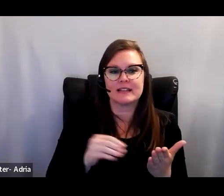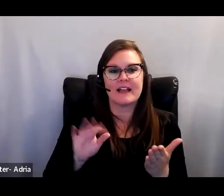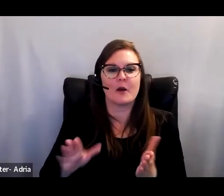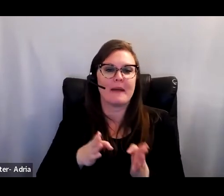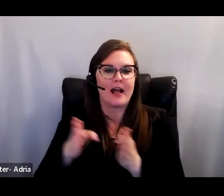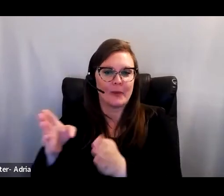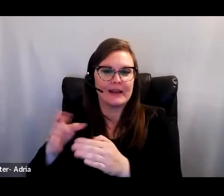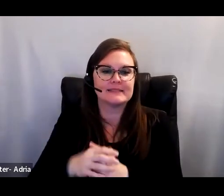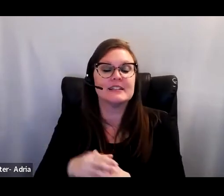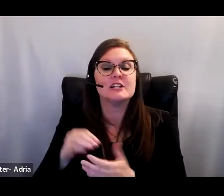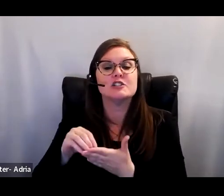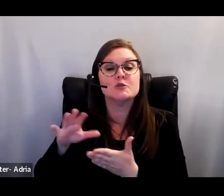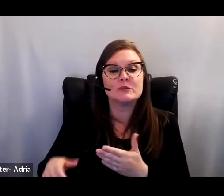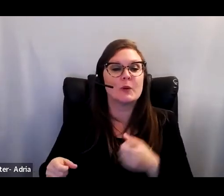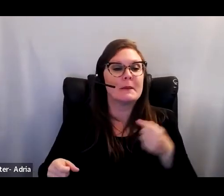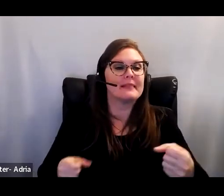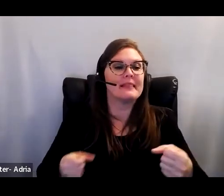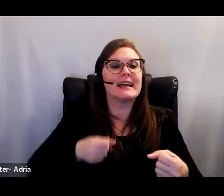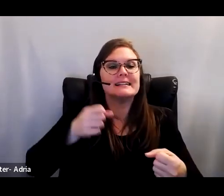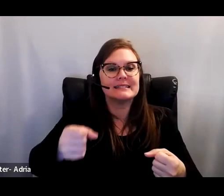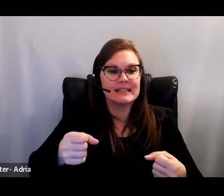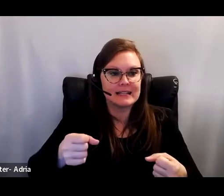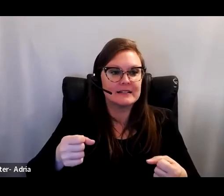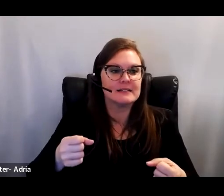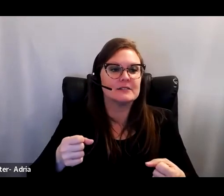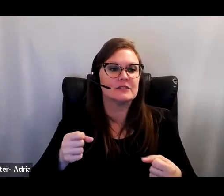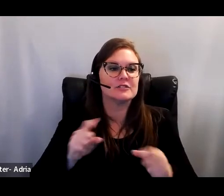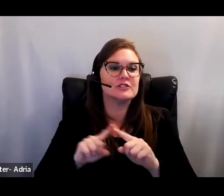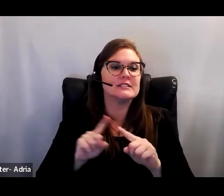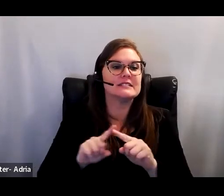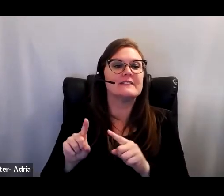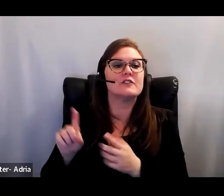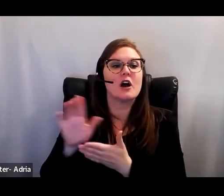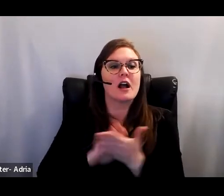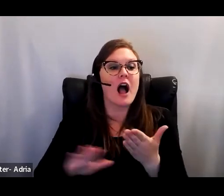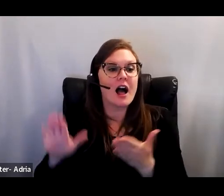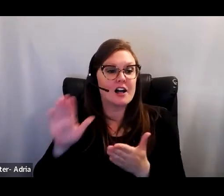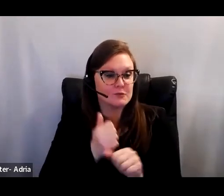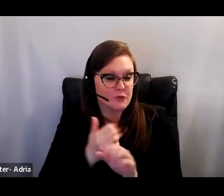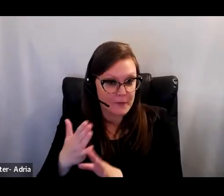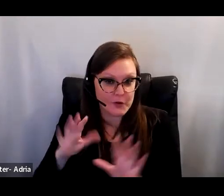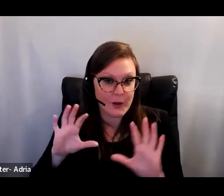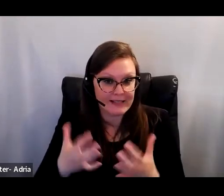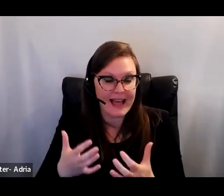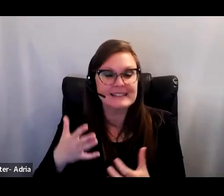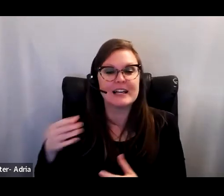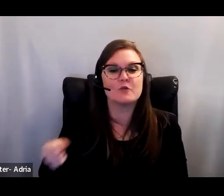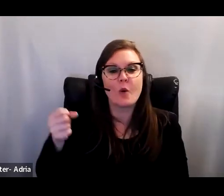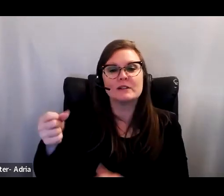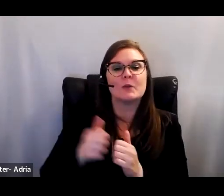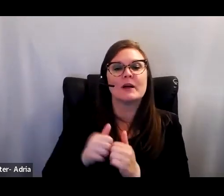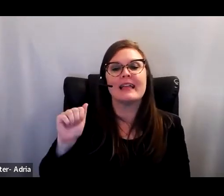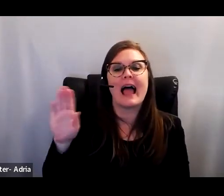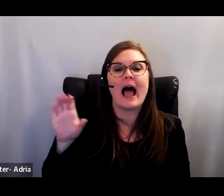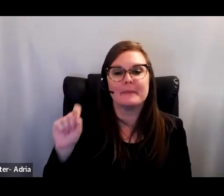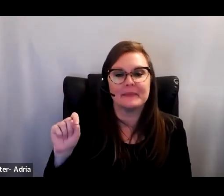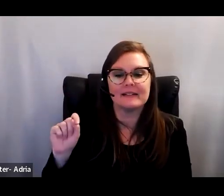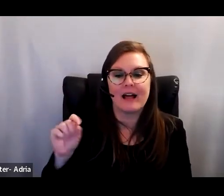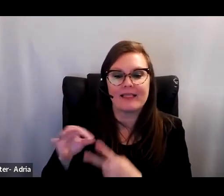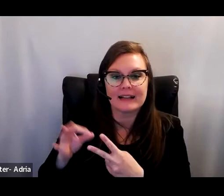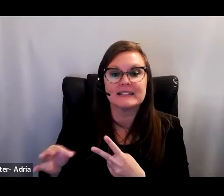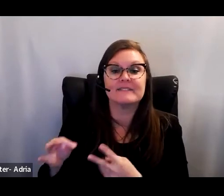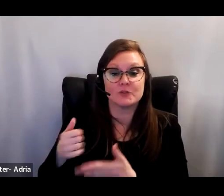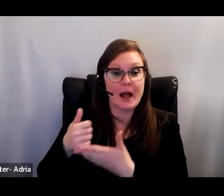Students were placed into rigorous college preparatory classes and enrolled in an AVID elective, which helped to support their success.